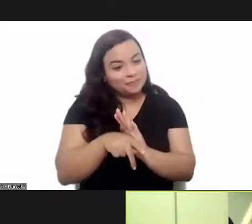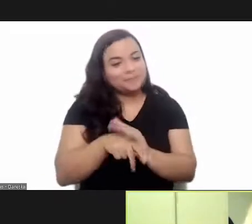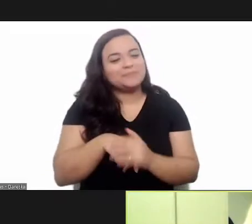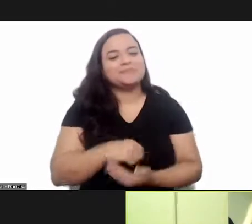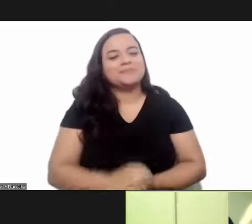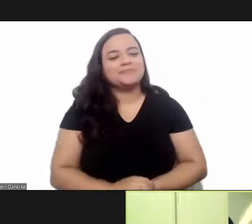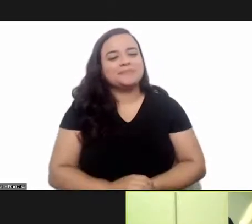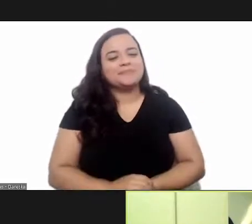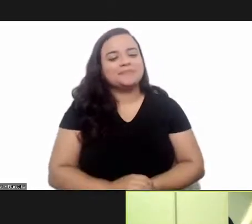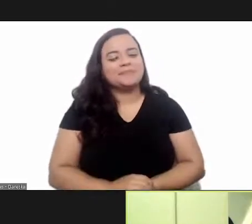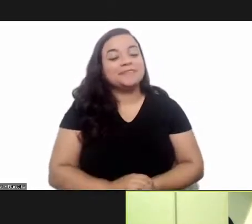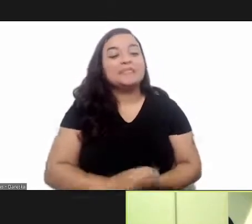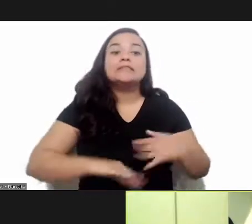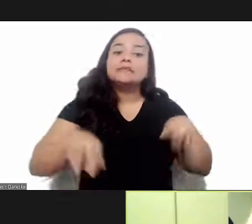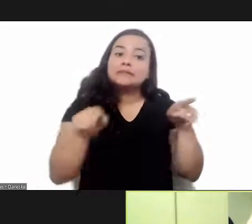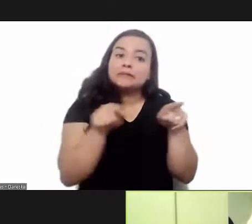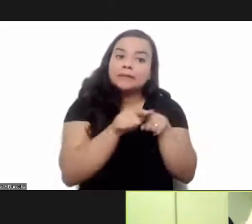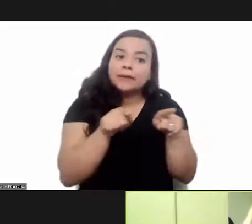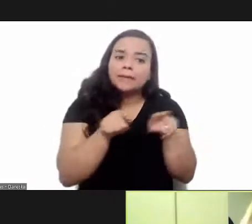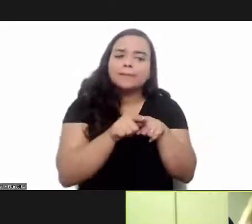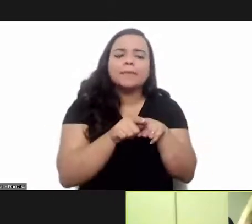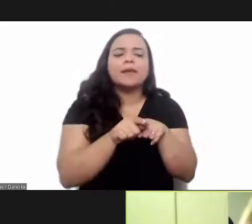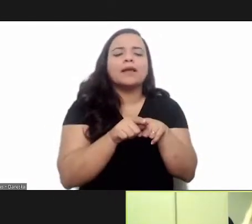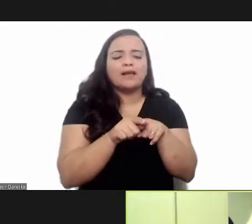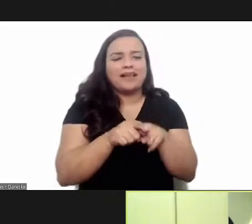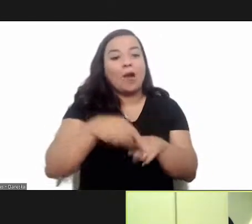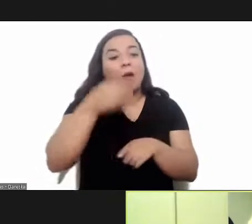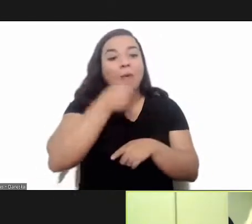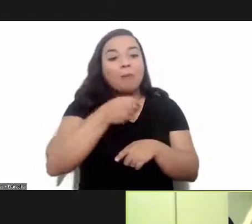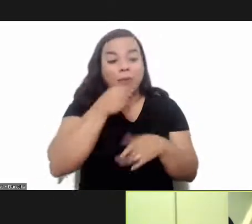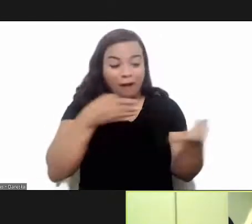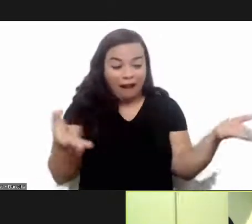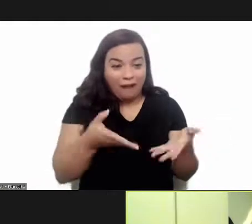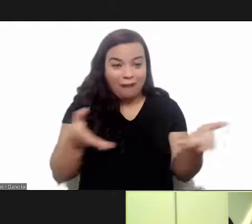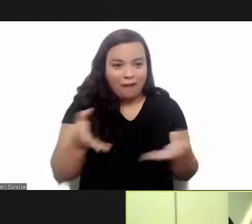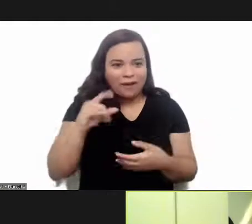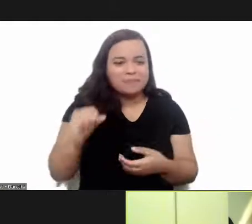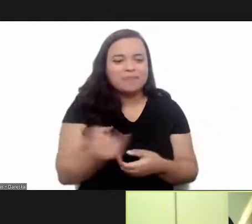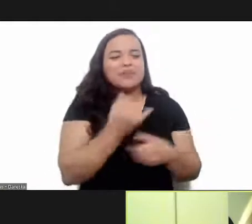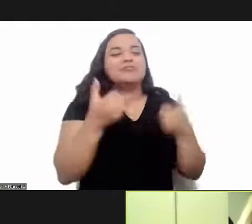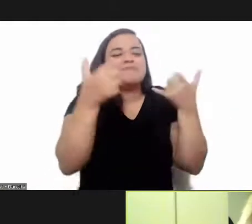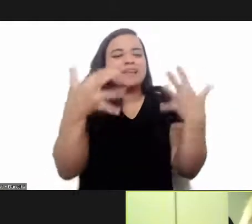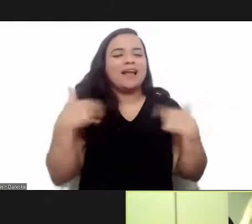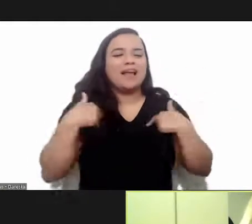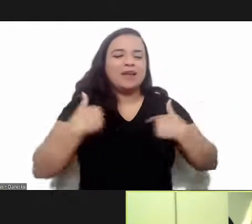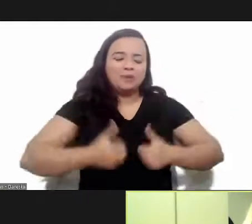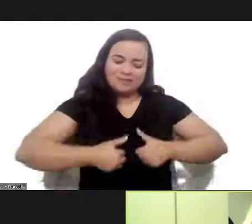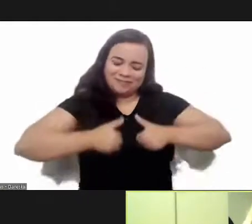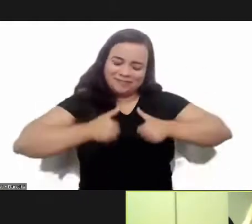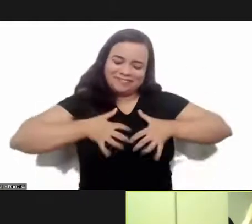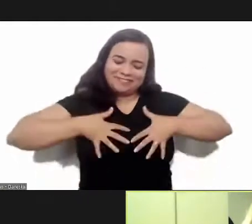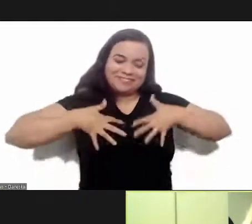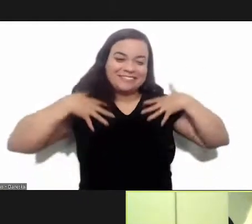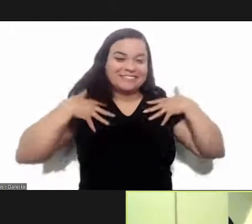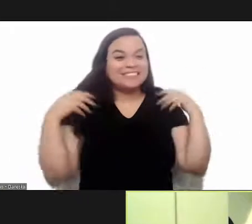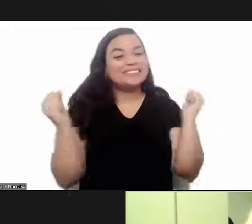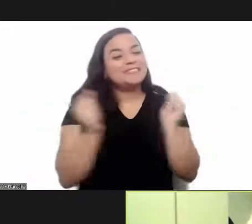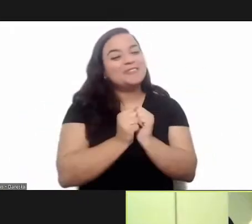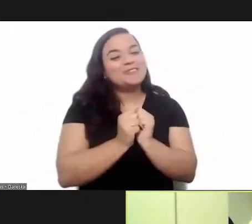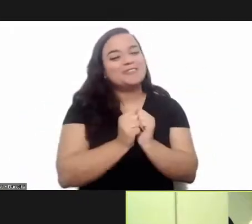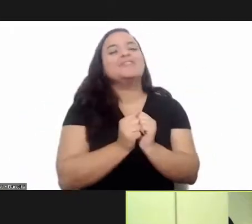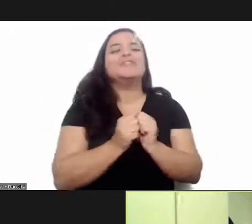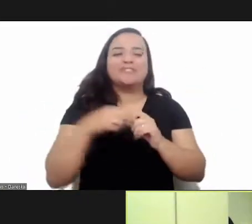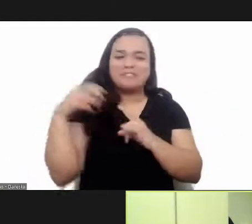scientific organizing committee i want to take advantage of the opportunity to state that it's an honor to be here in fio cruz